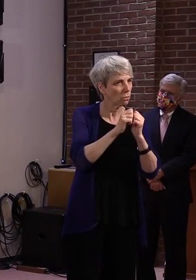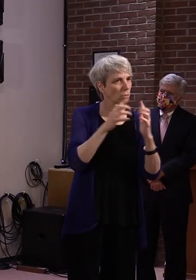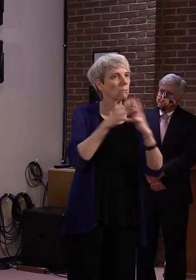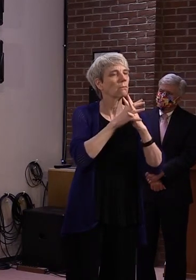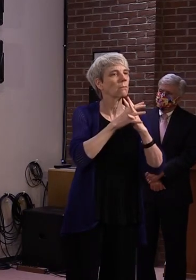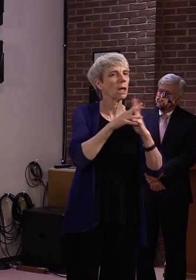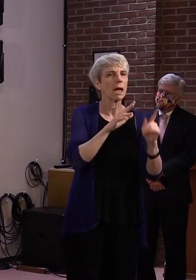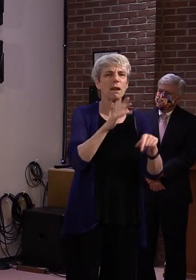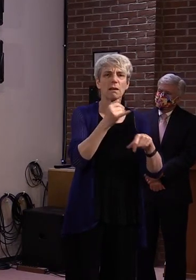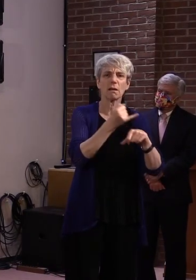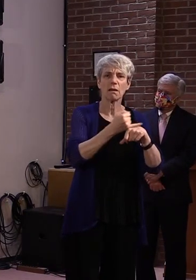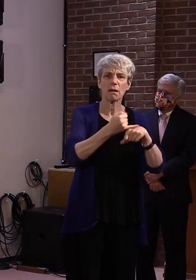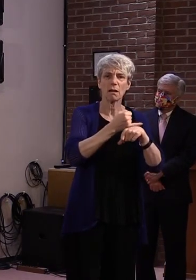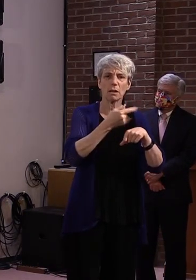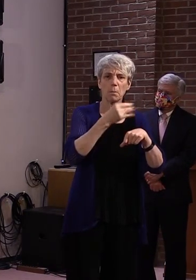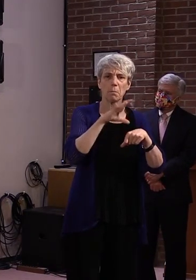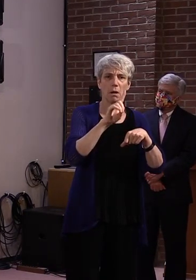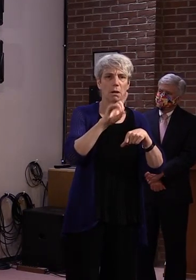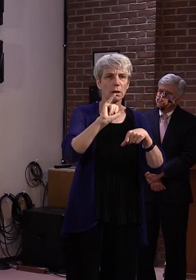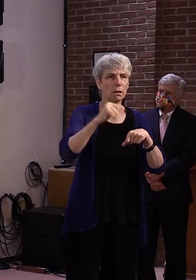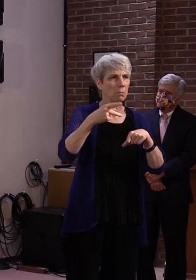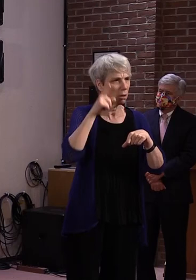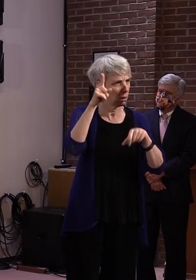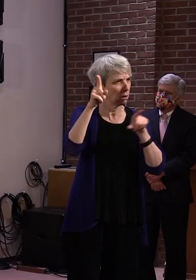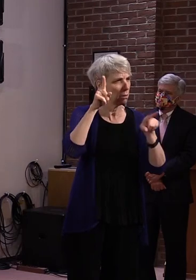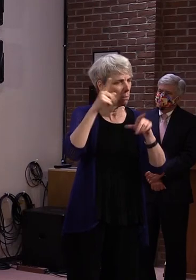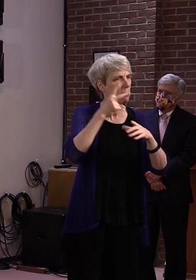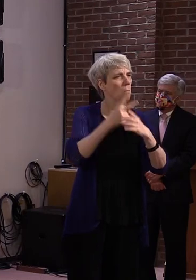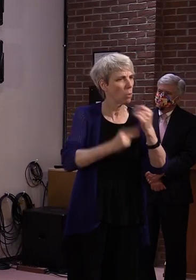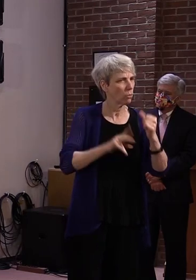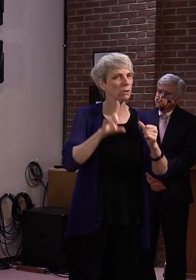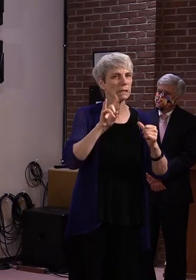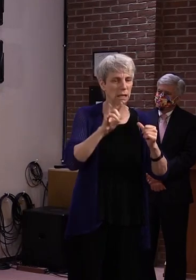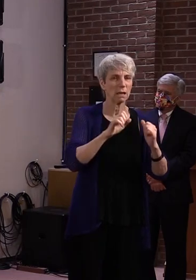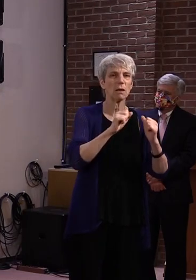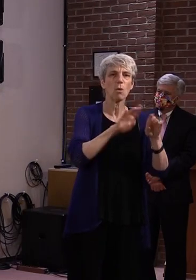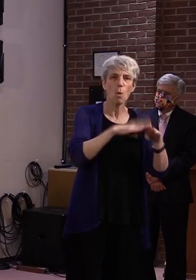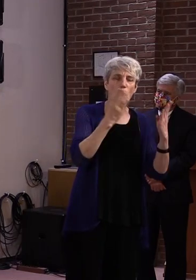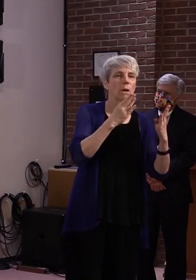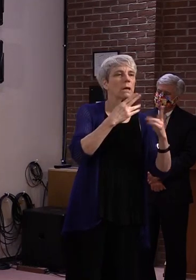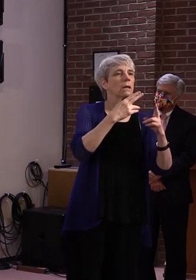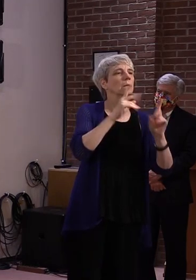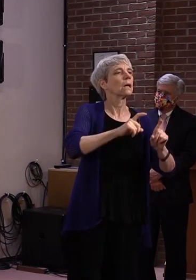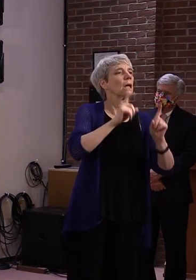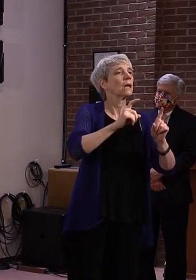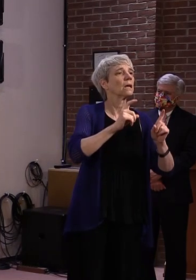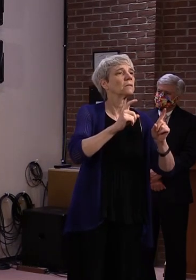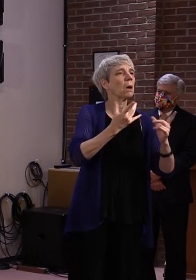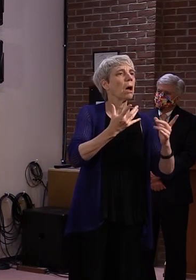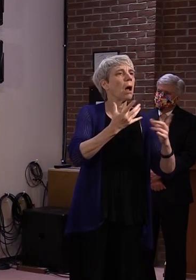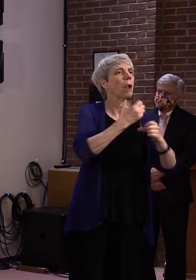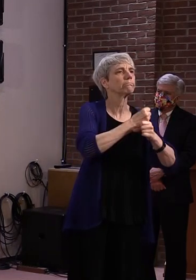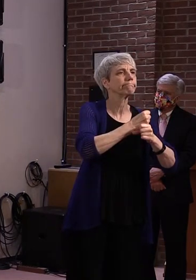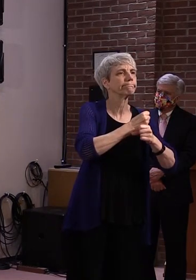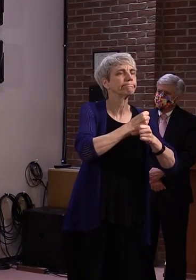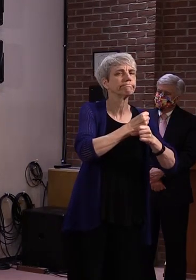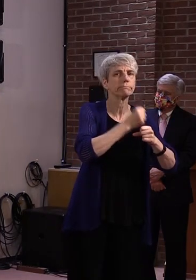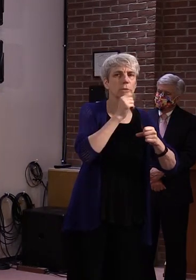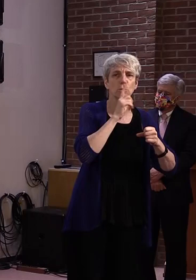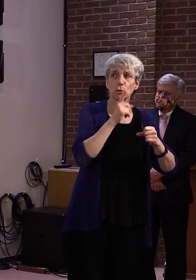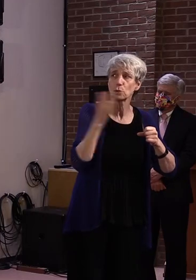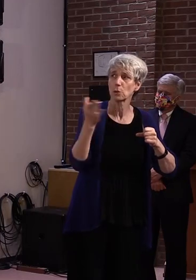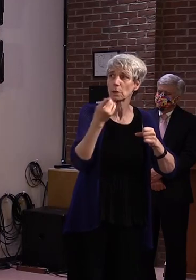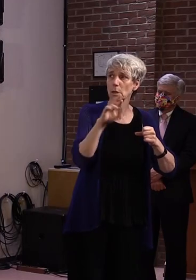in Island Pond, so I believe we have done some testing, but maybe we're not on the schedule right now for that. Dr. Levine.